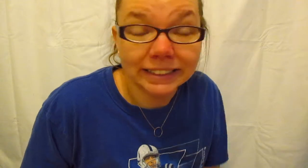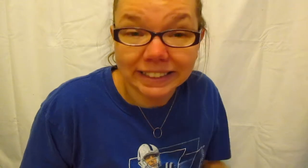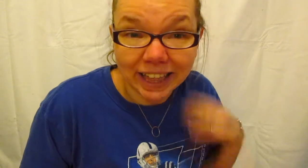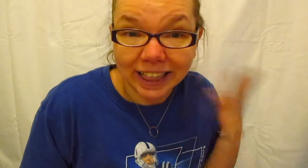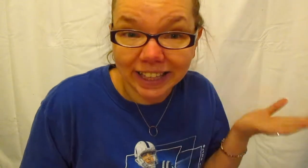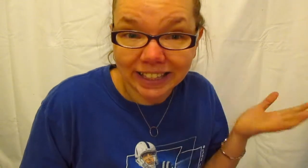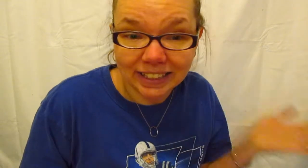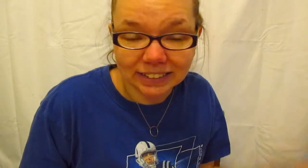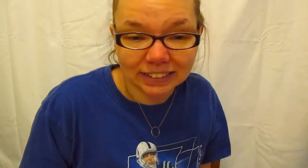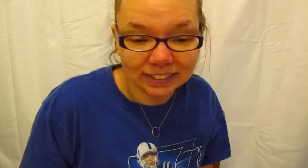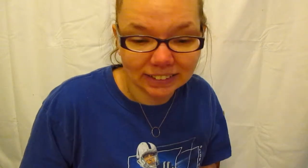that's it.